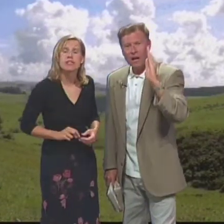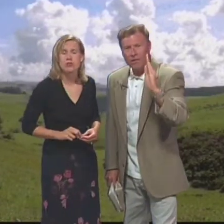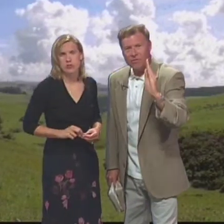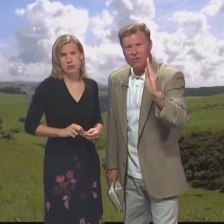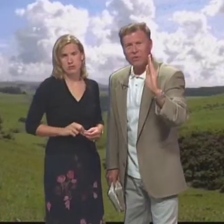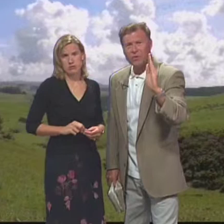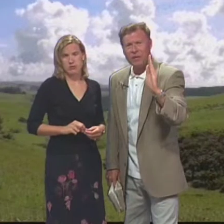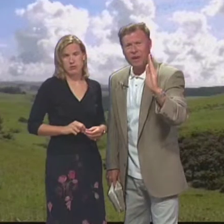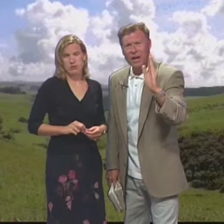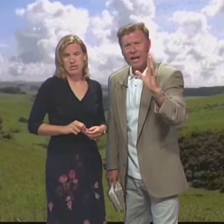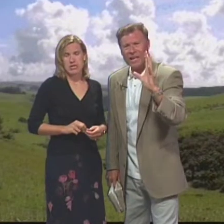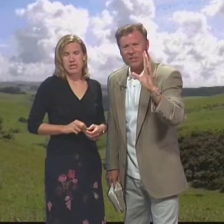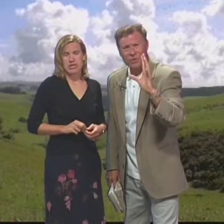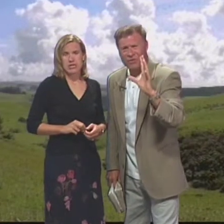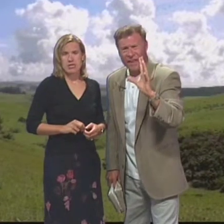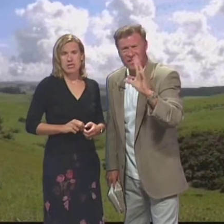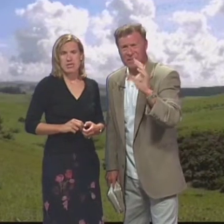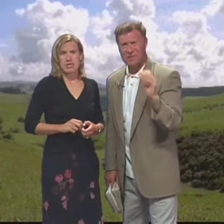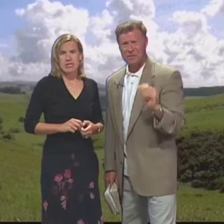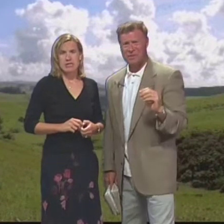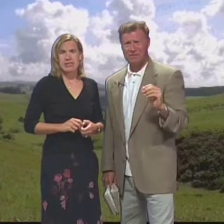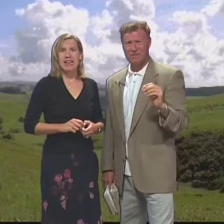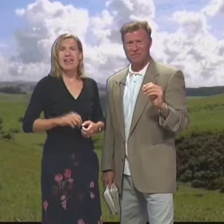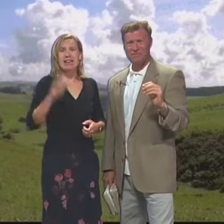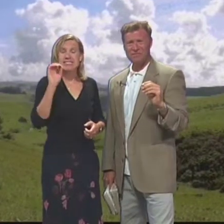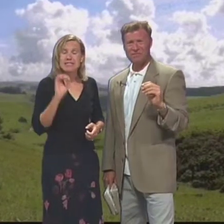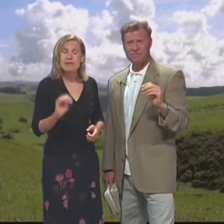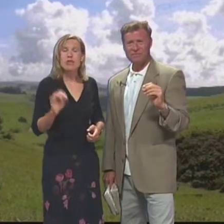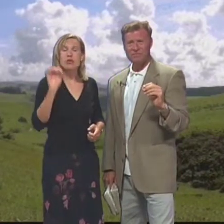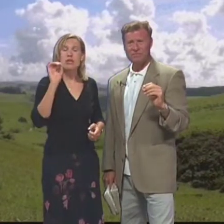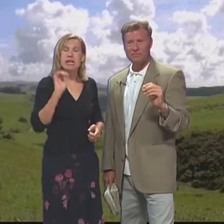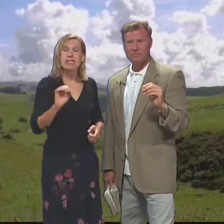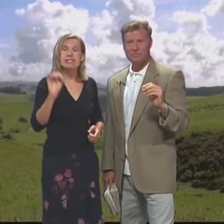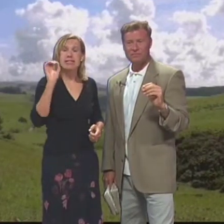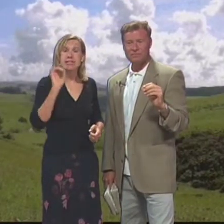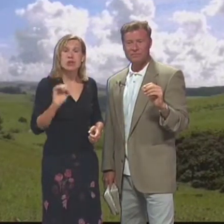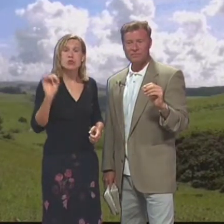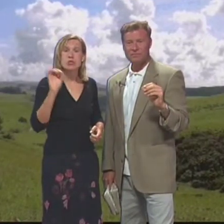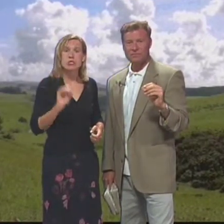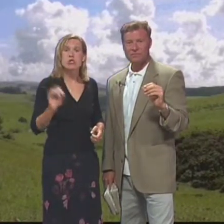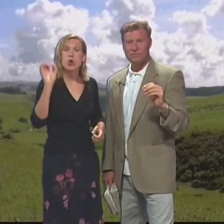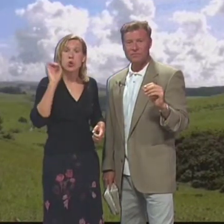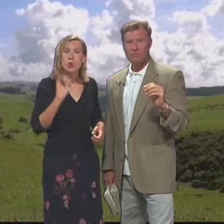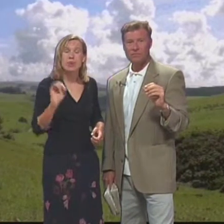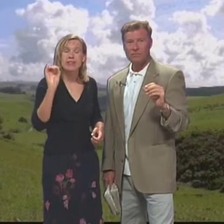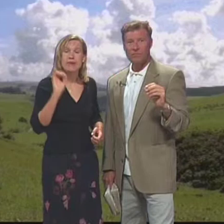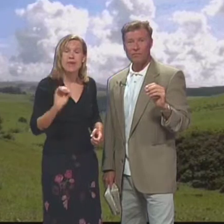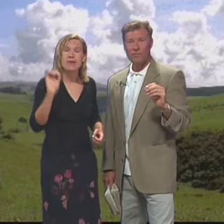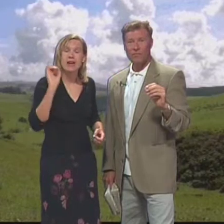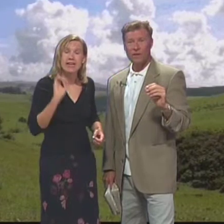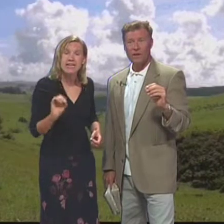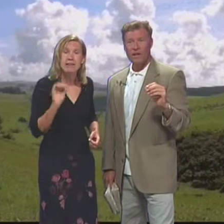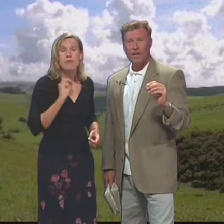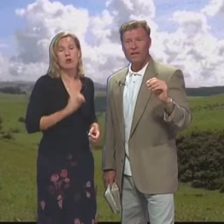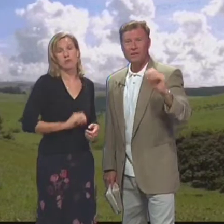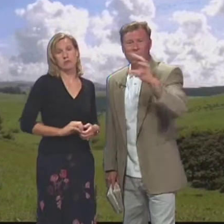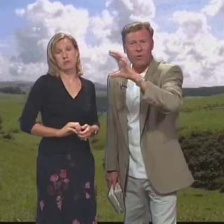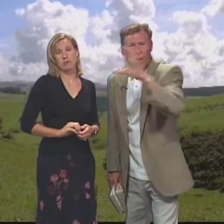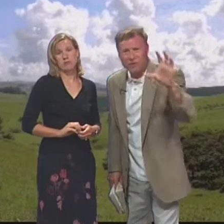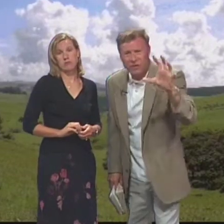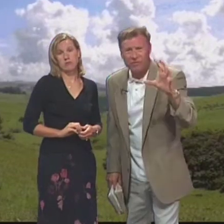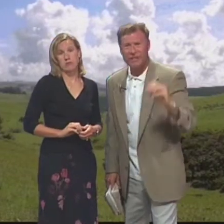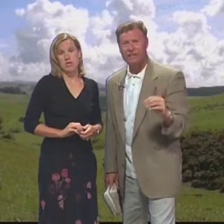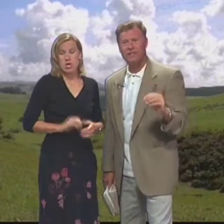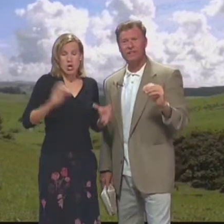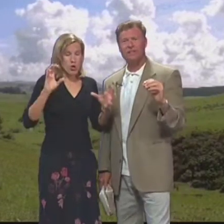Of church growth in America Is through evangelism Del crecimiento de la iglesia En Estados Unidos Ocurre a través del evangelismo It's